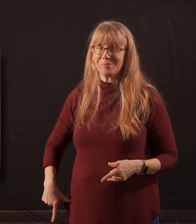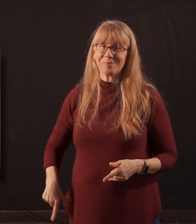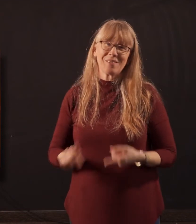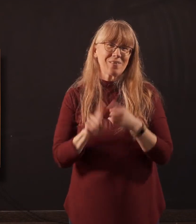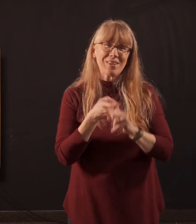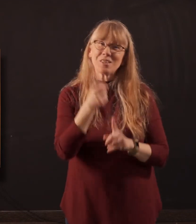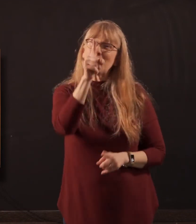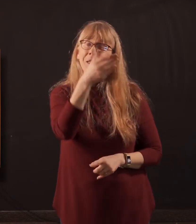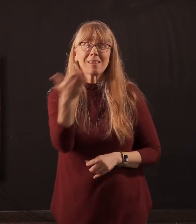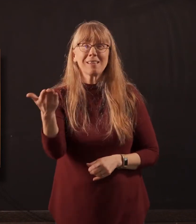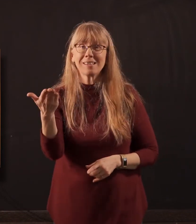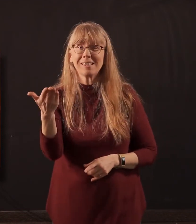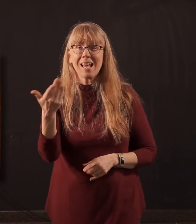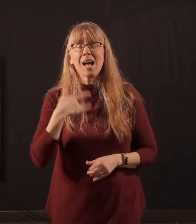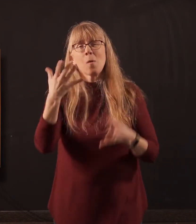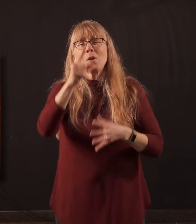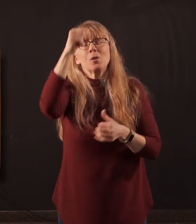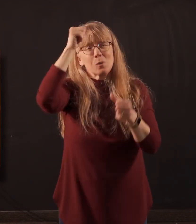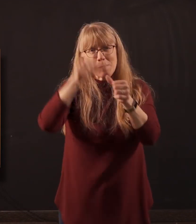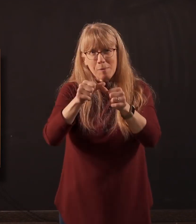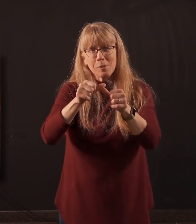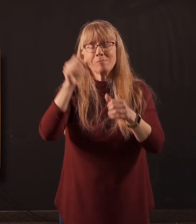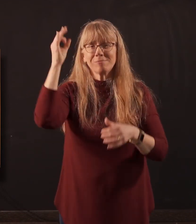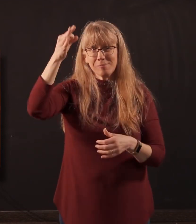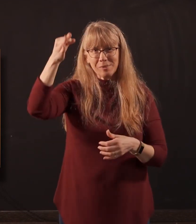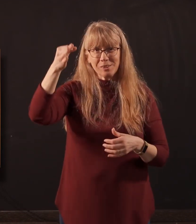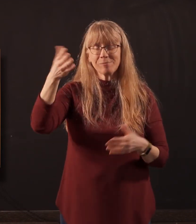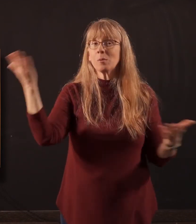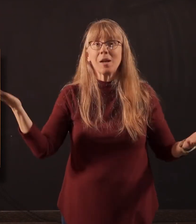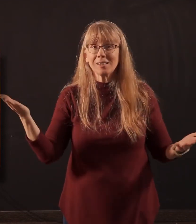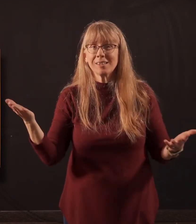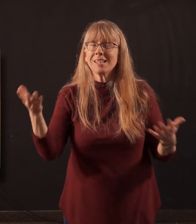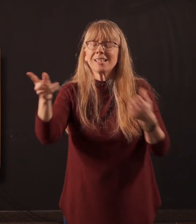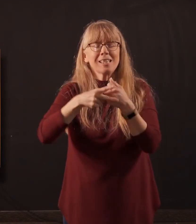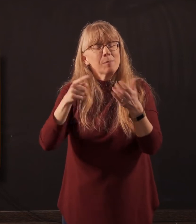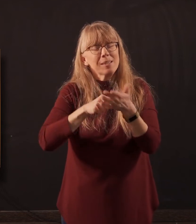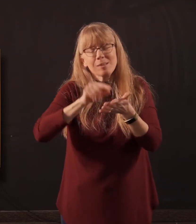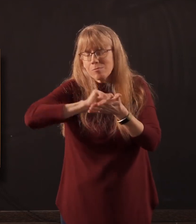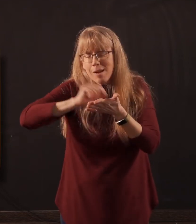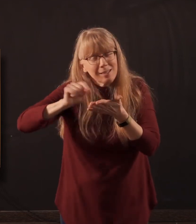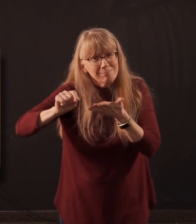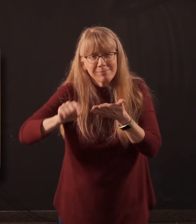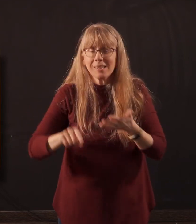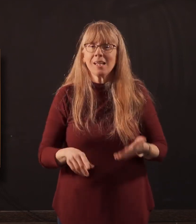if there's one thing I could want you to remember from this sermon, it's this. Hold on to this this week. Write this down. It's this, confidence